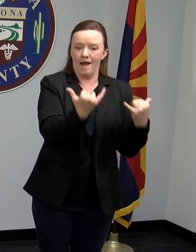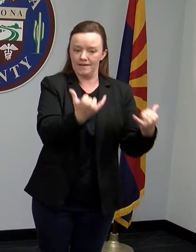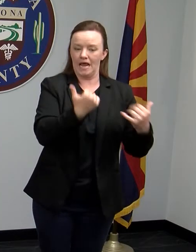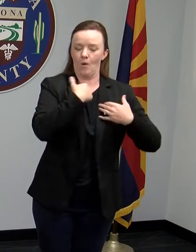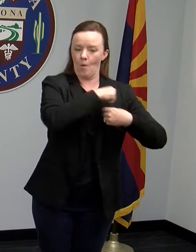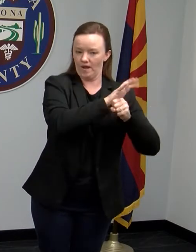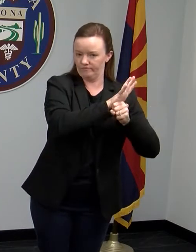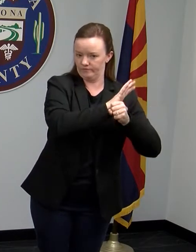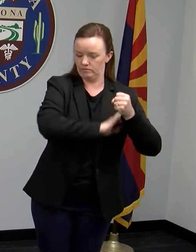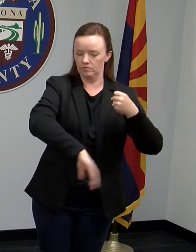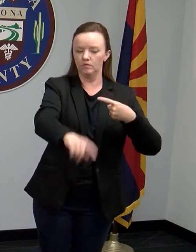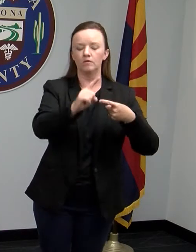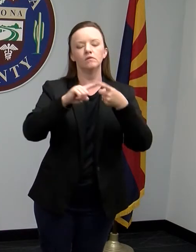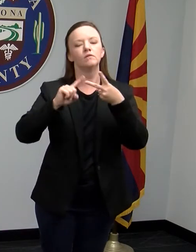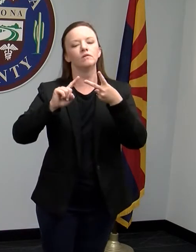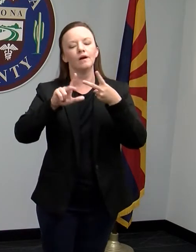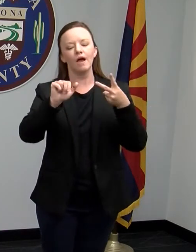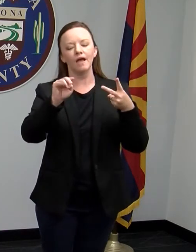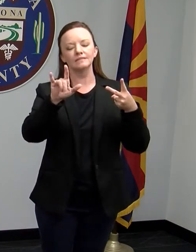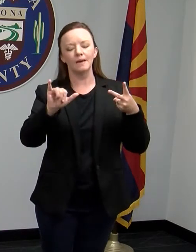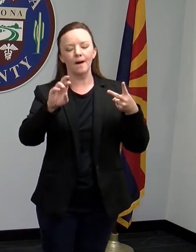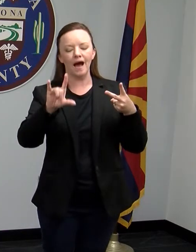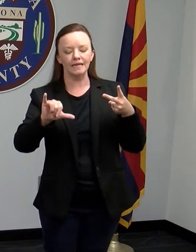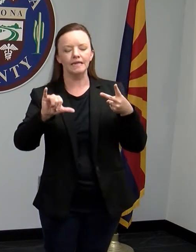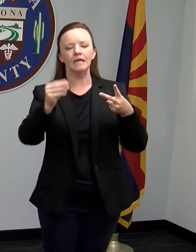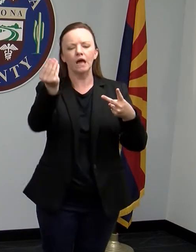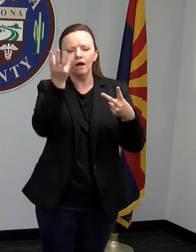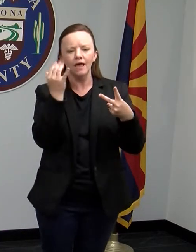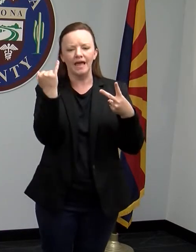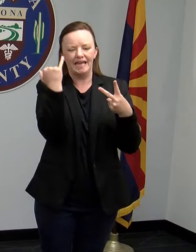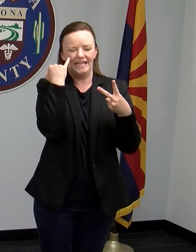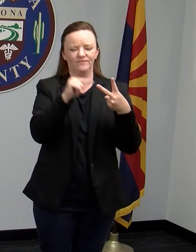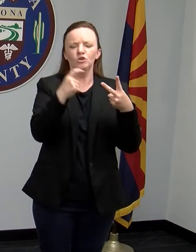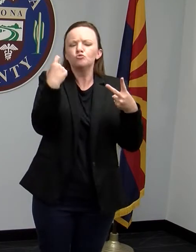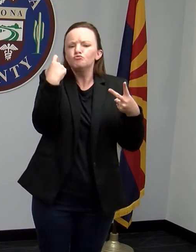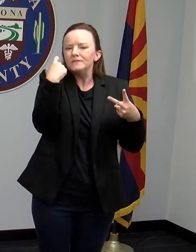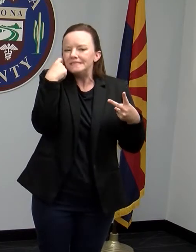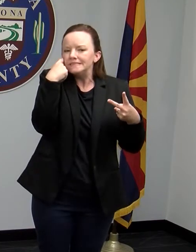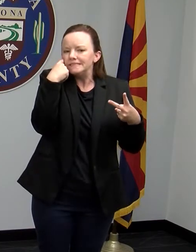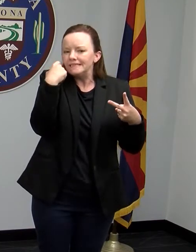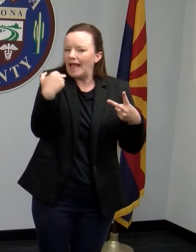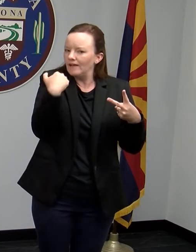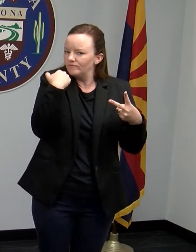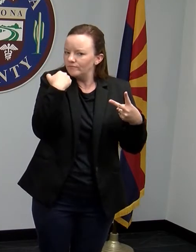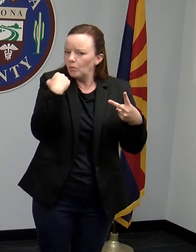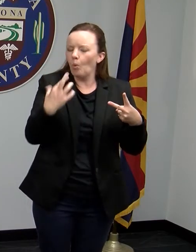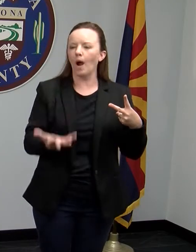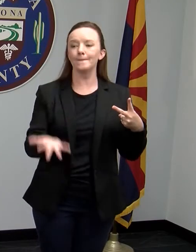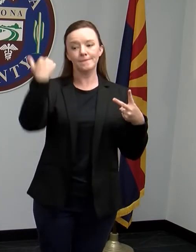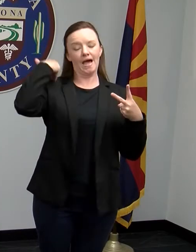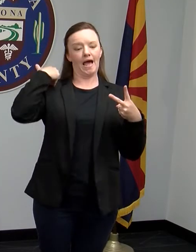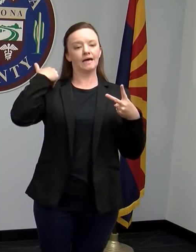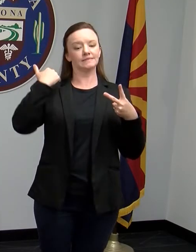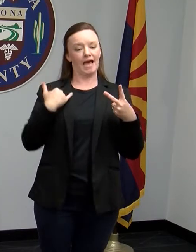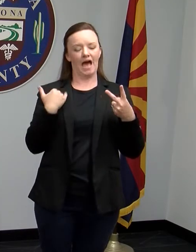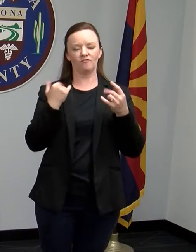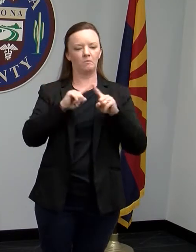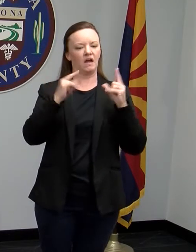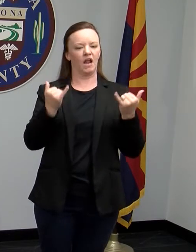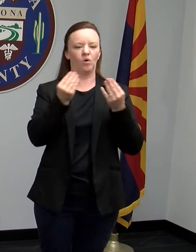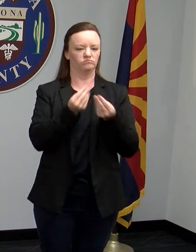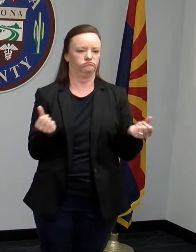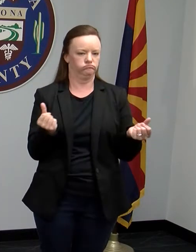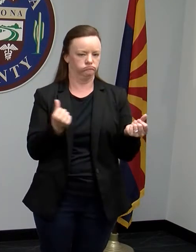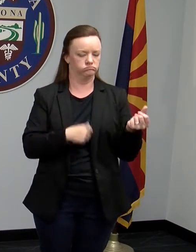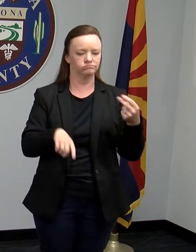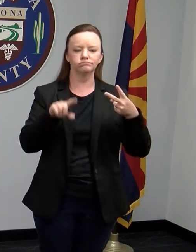tells us if someone has had COVID-19 recently or in the past. Antibody tests do not detect